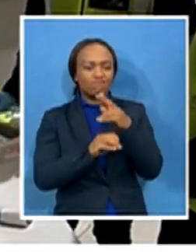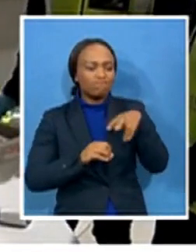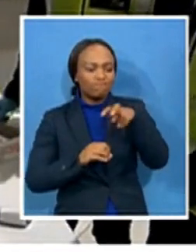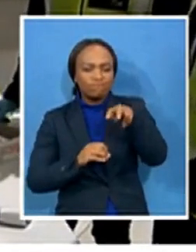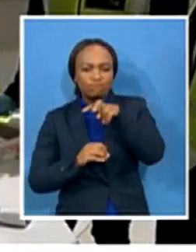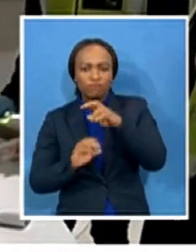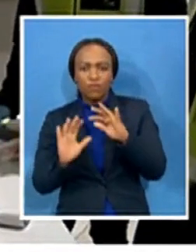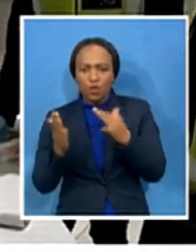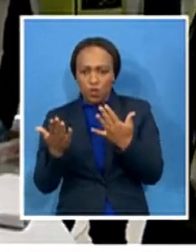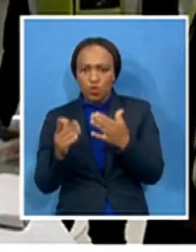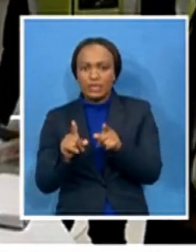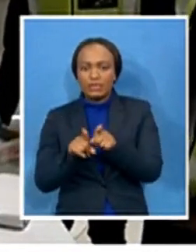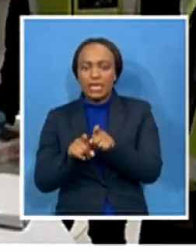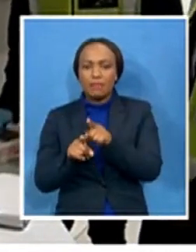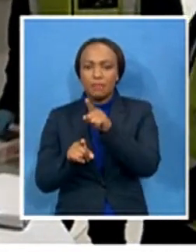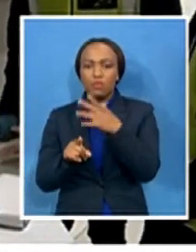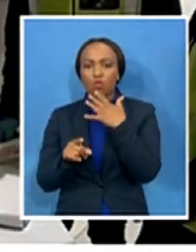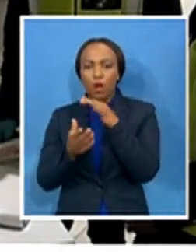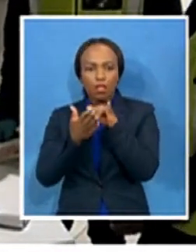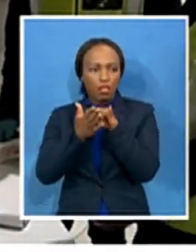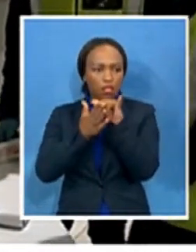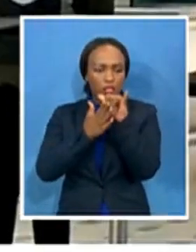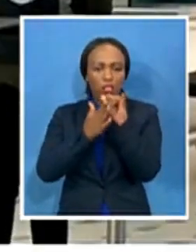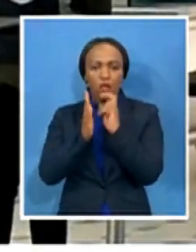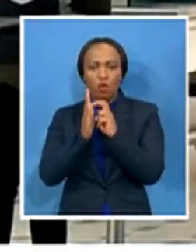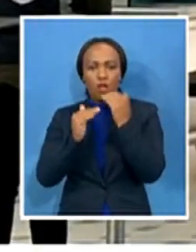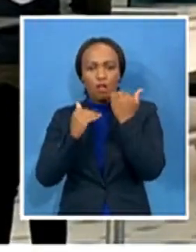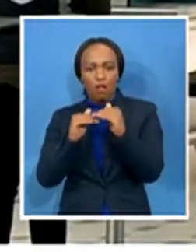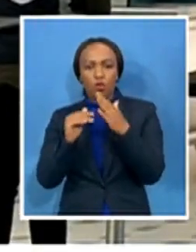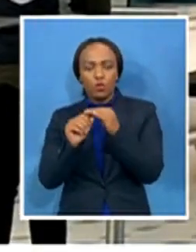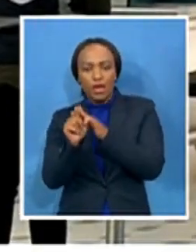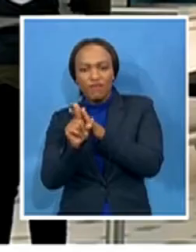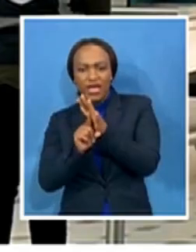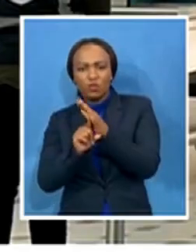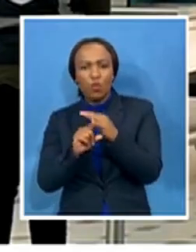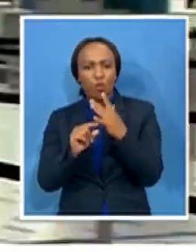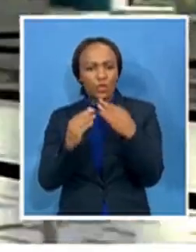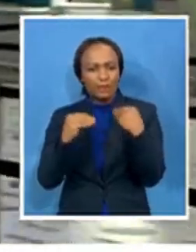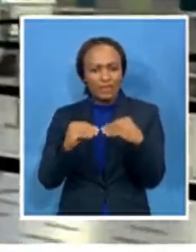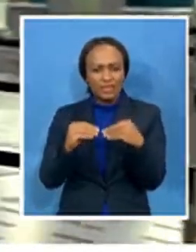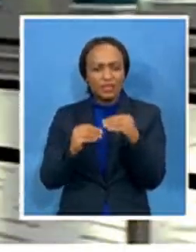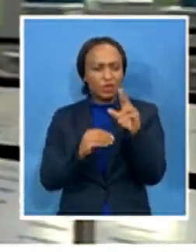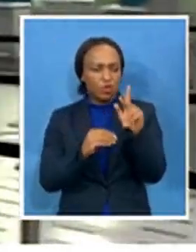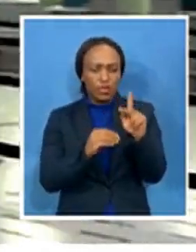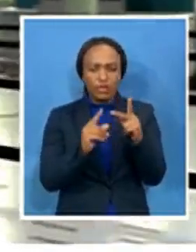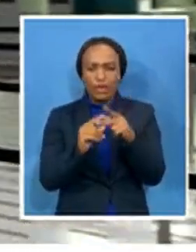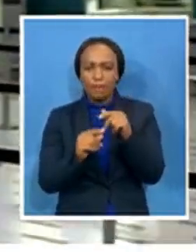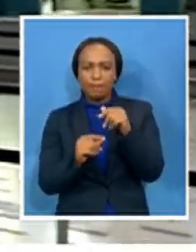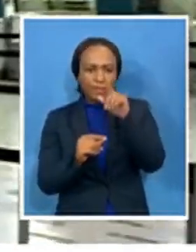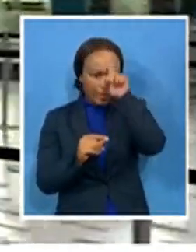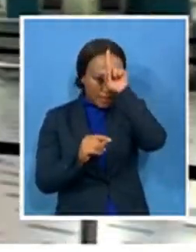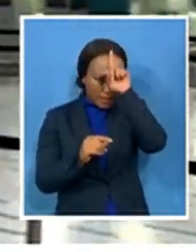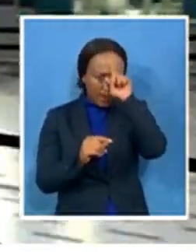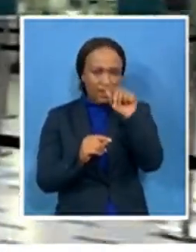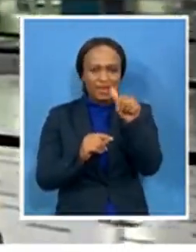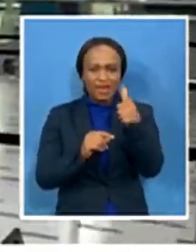restrictions might affect our key source markets such as the UK, Germany and France. And we will also have to carefully